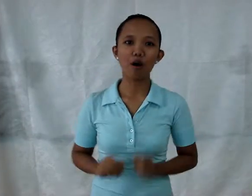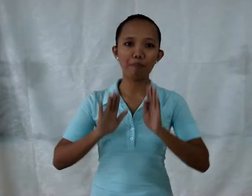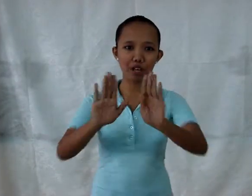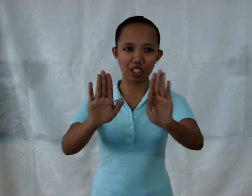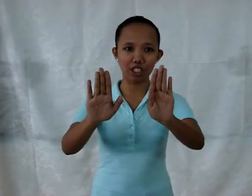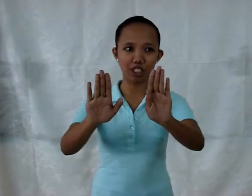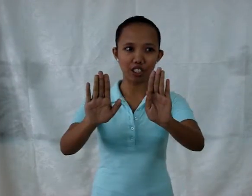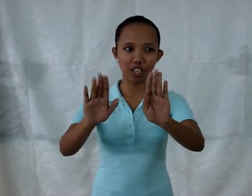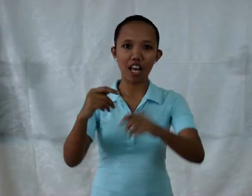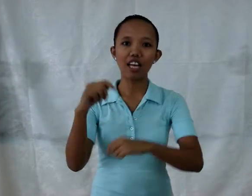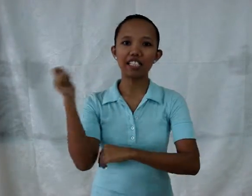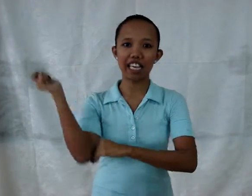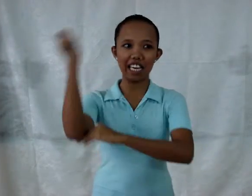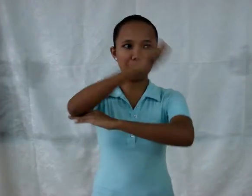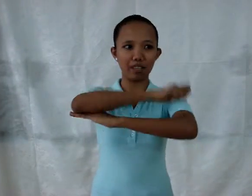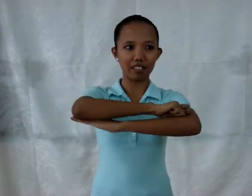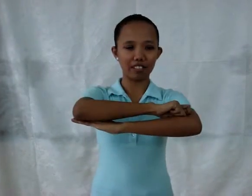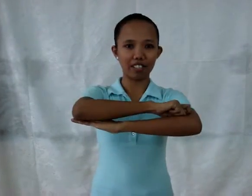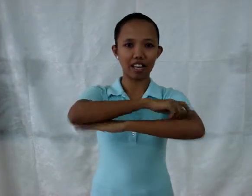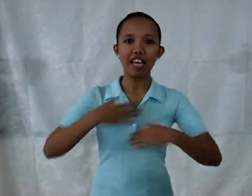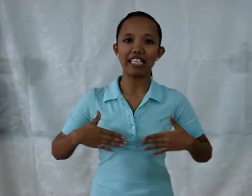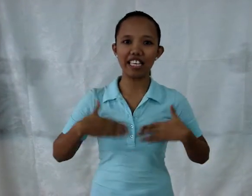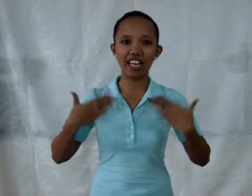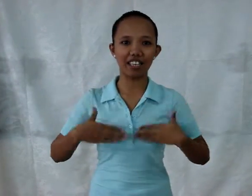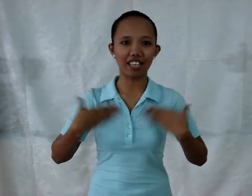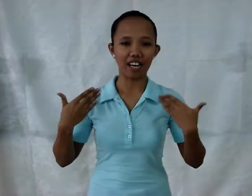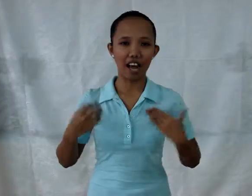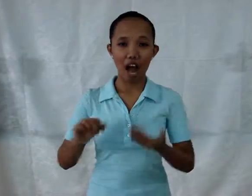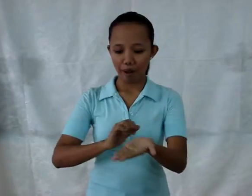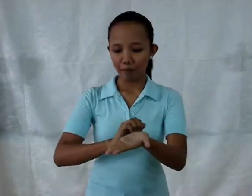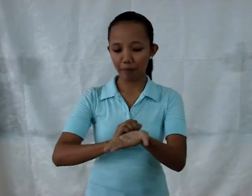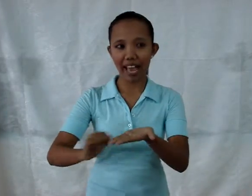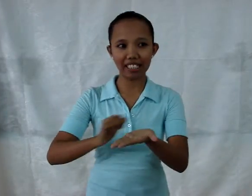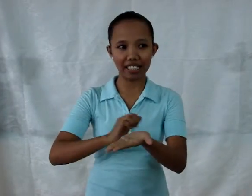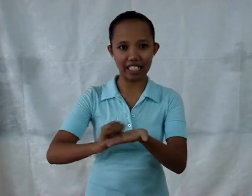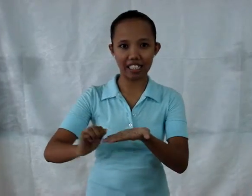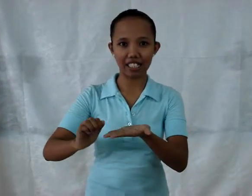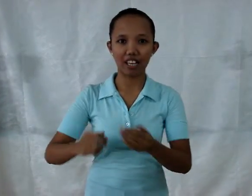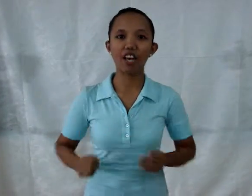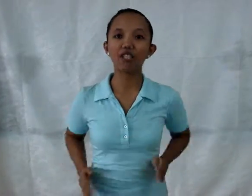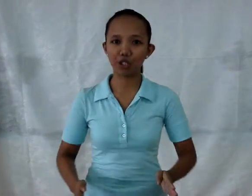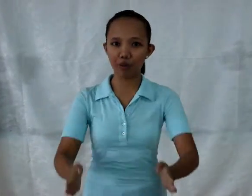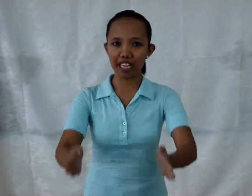Push. Table. Young. Practice. Street.